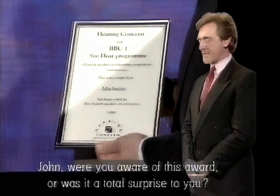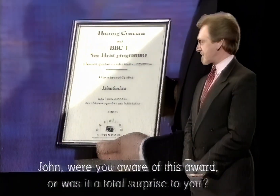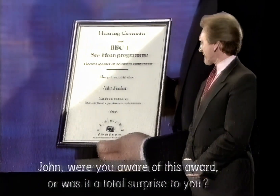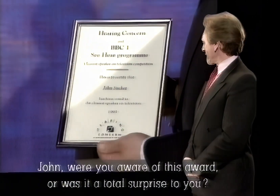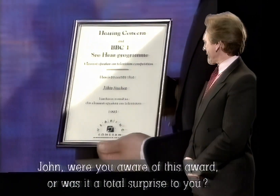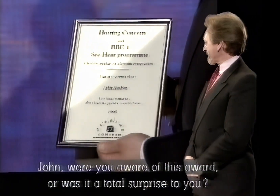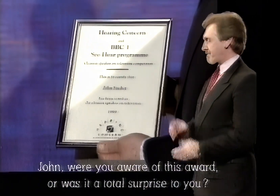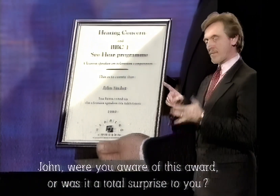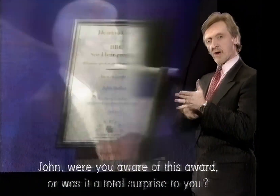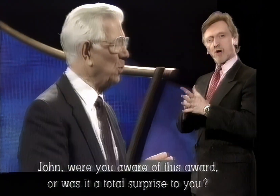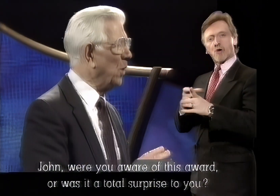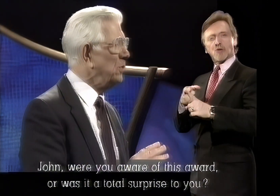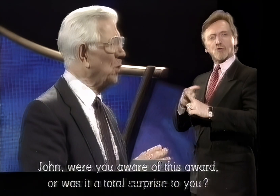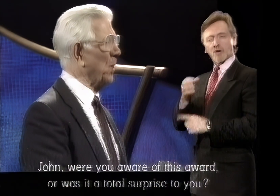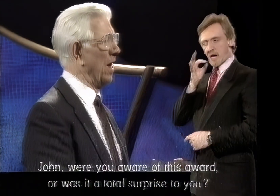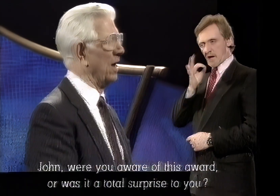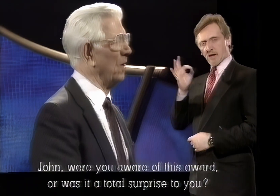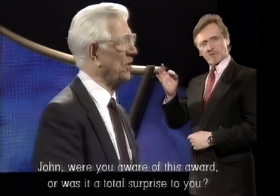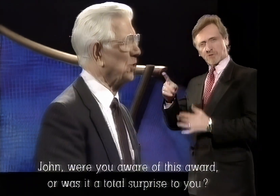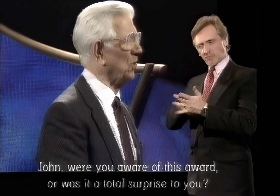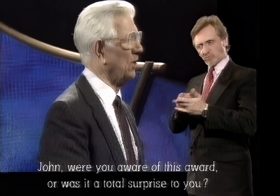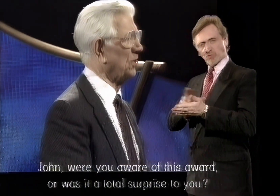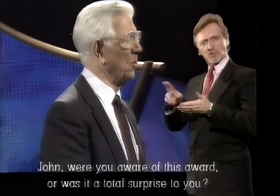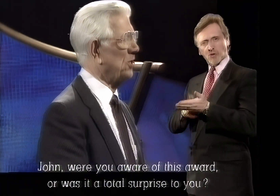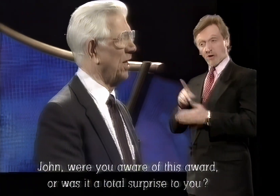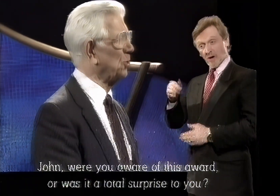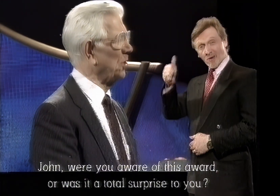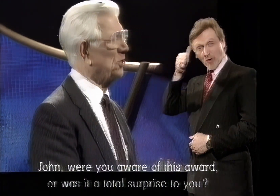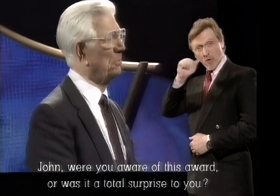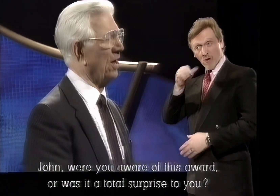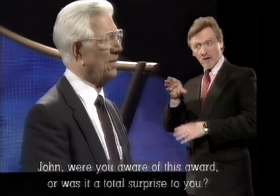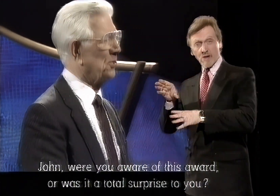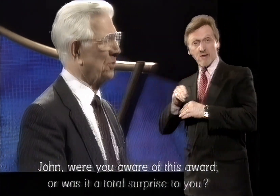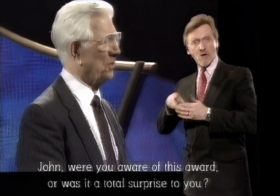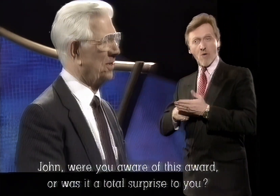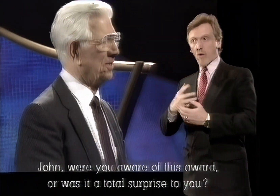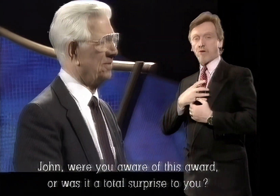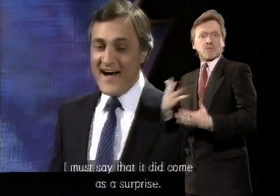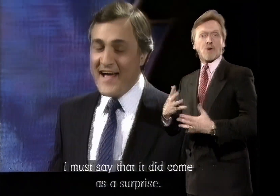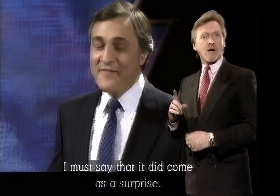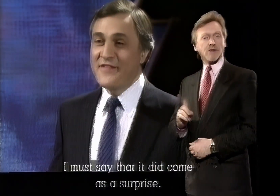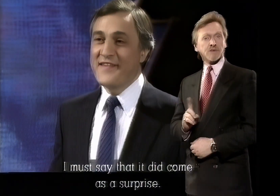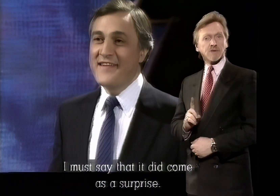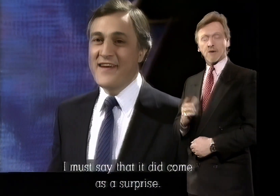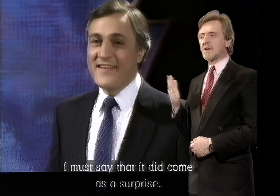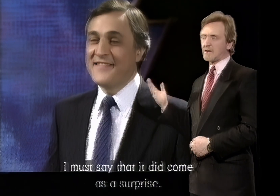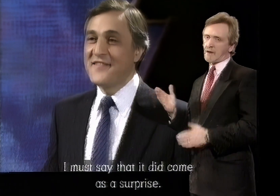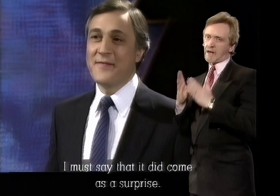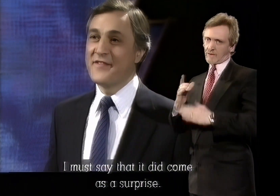Well, John, were you aware of this award or was it a total surprise to you? I have to say, Jack, it did come as a